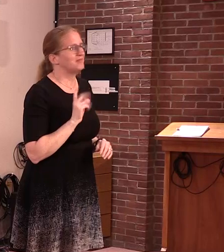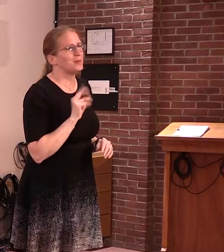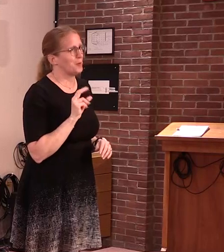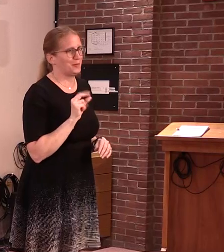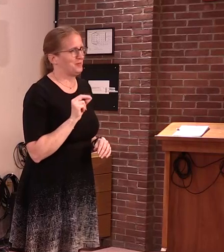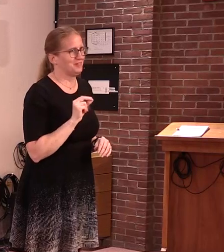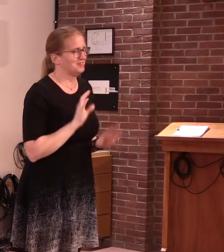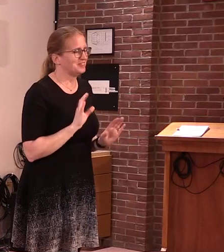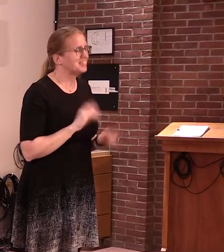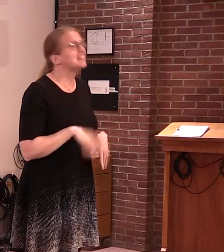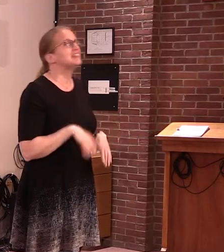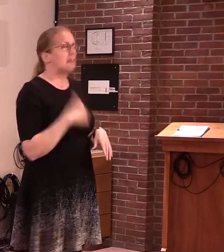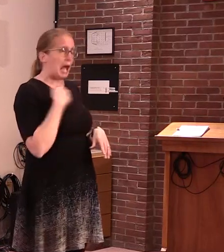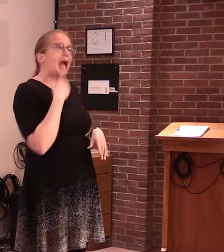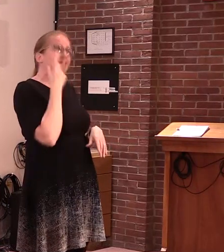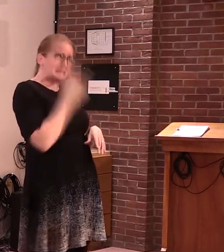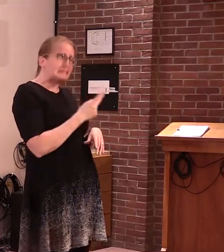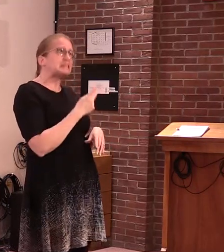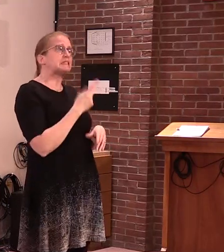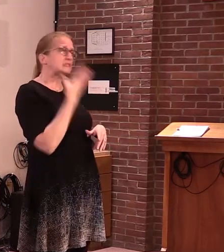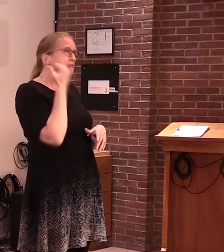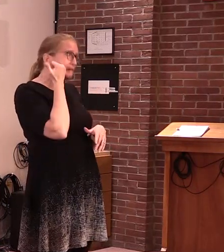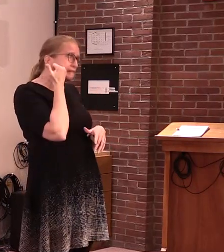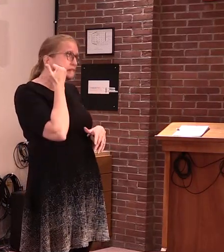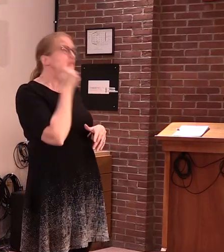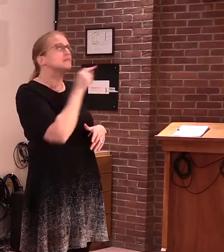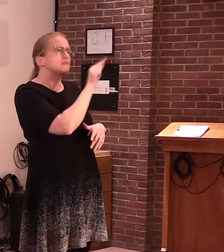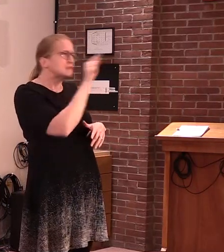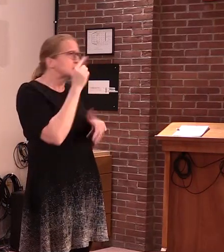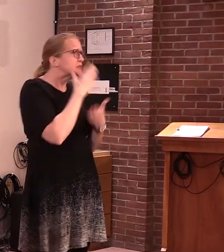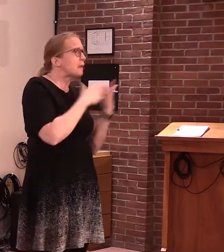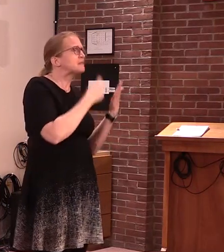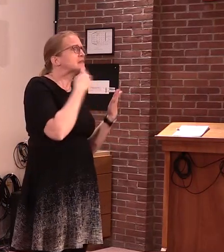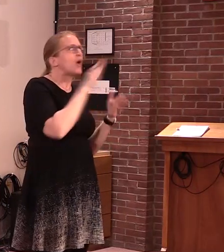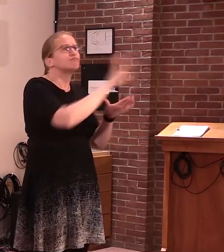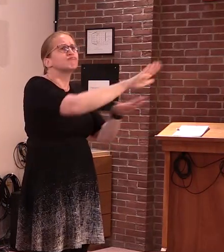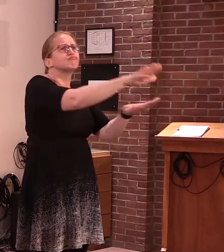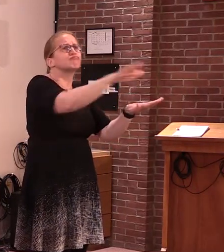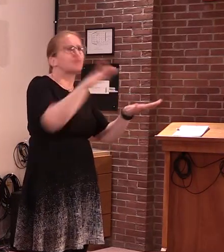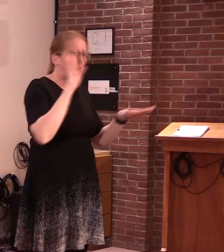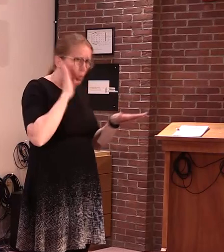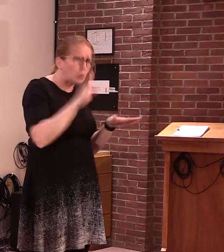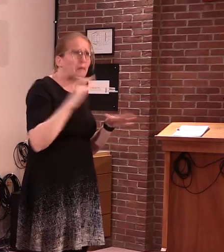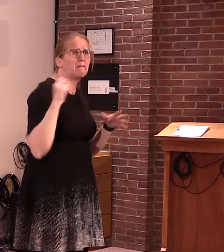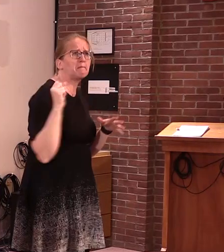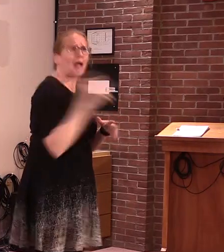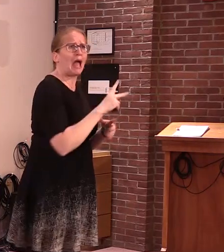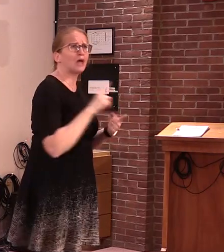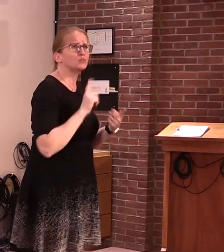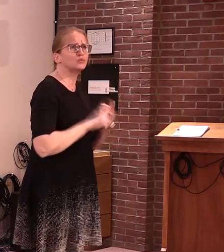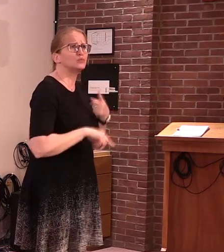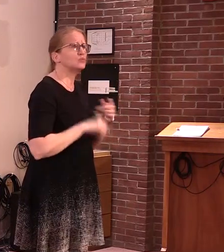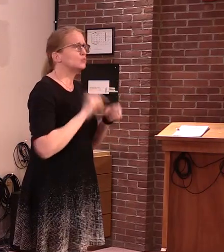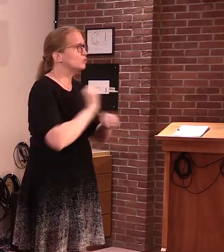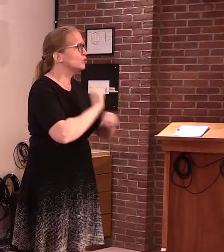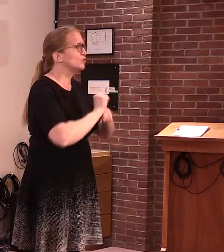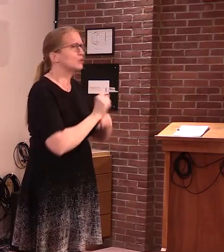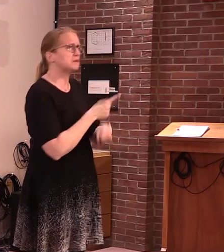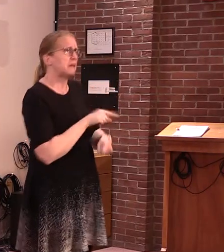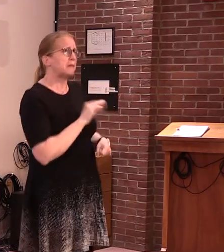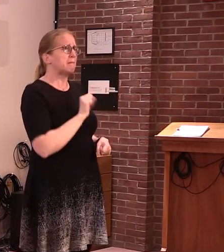notices to their patients that they intend to resume non-urgent dental procedures on May 18th.